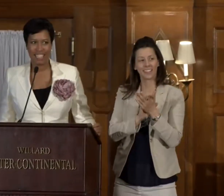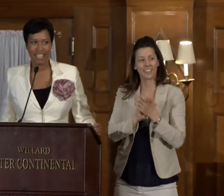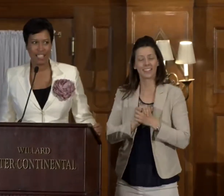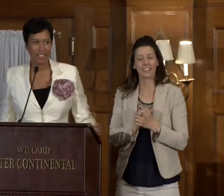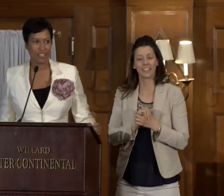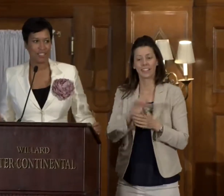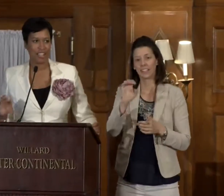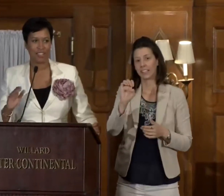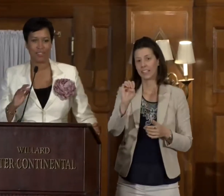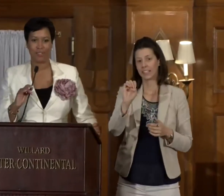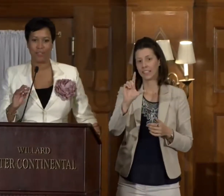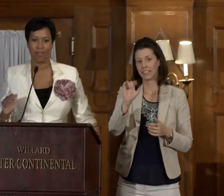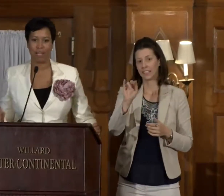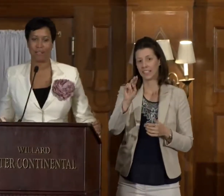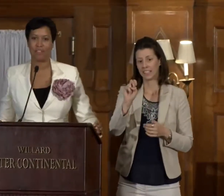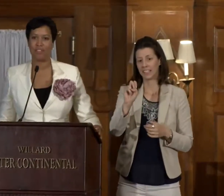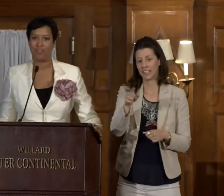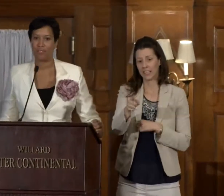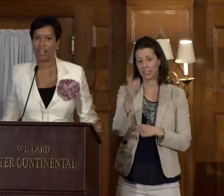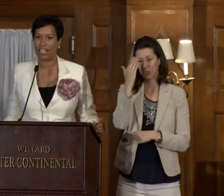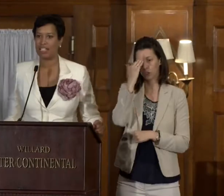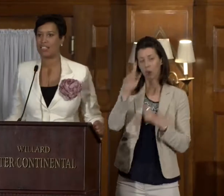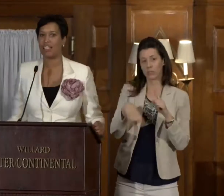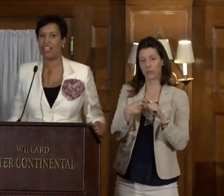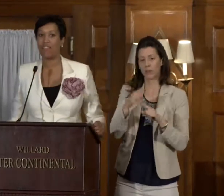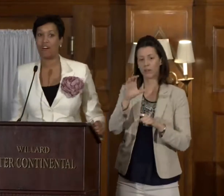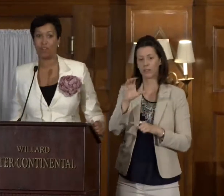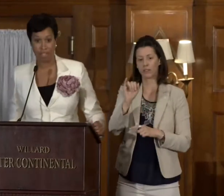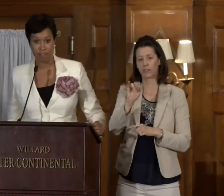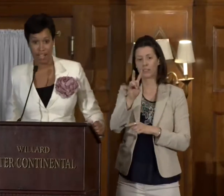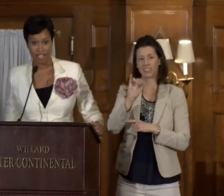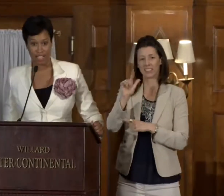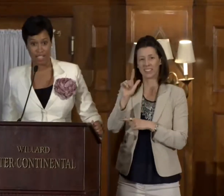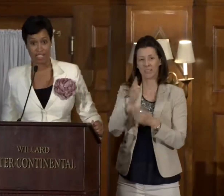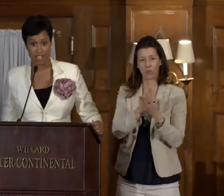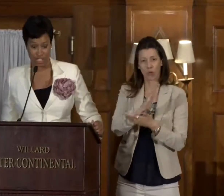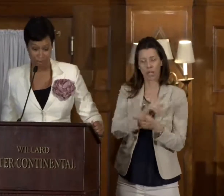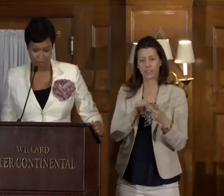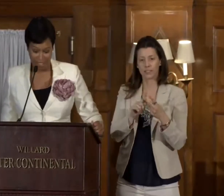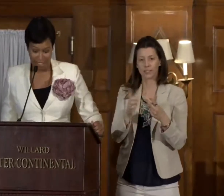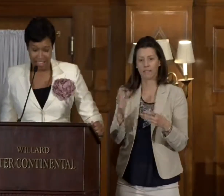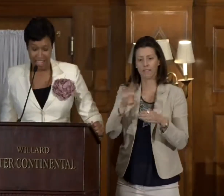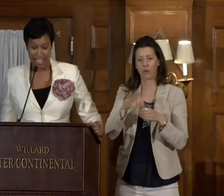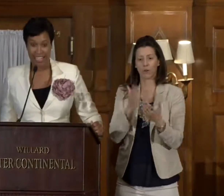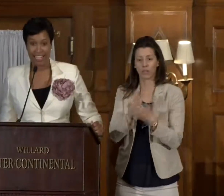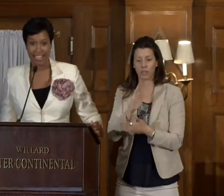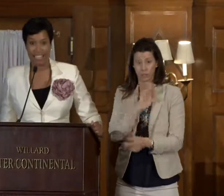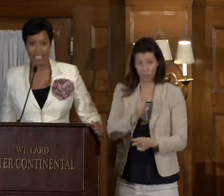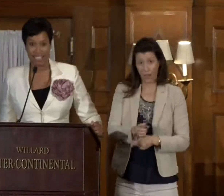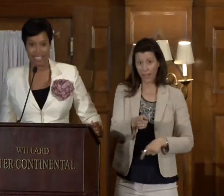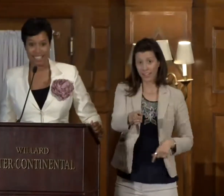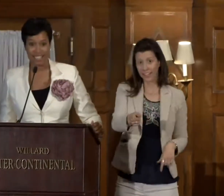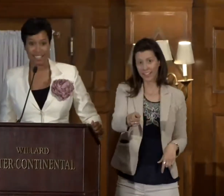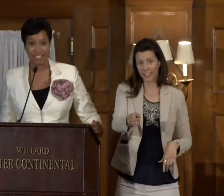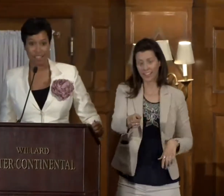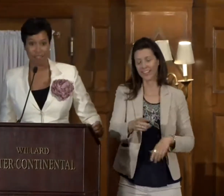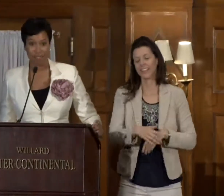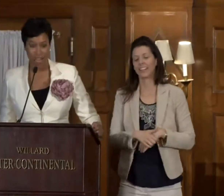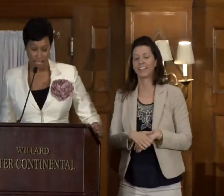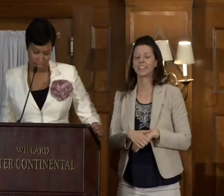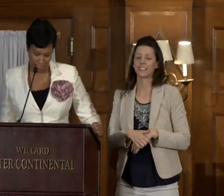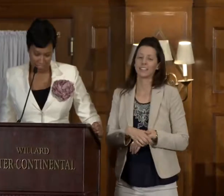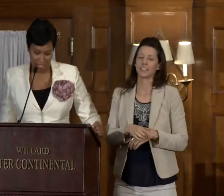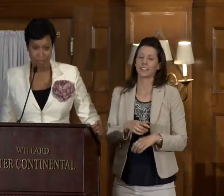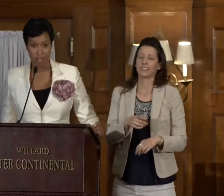Elaine knows a thing or two about civil rights and voting rights, doesn't she? And this is a